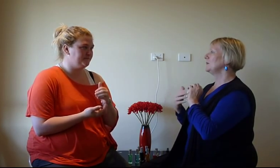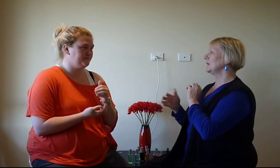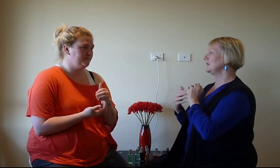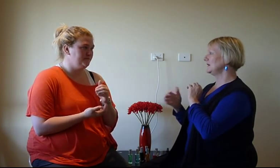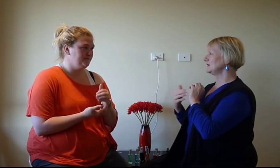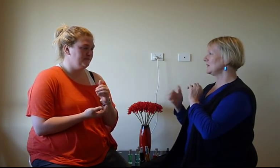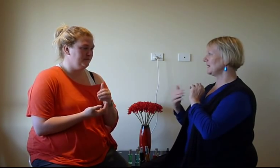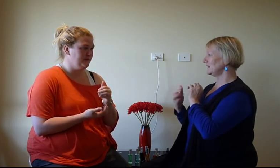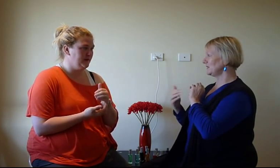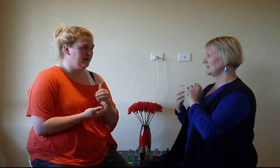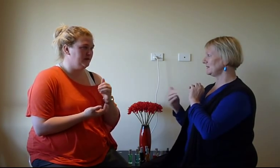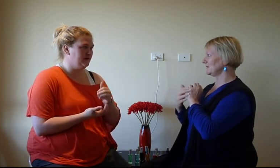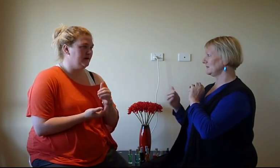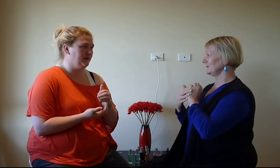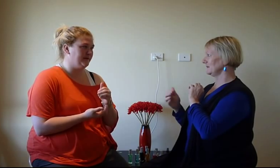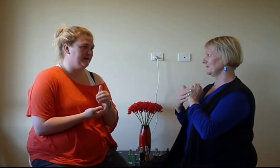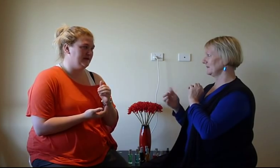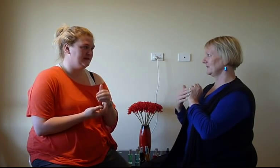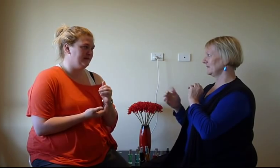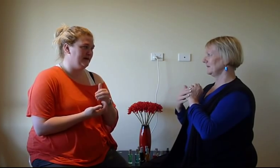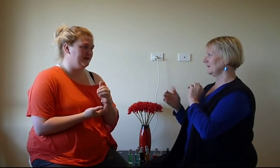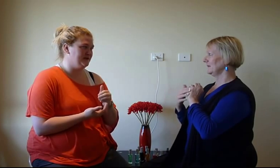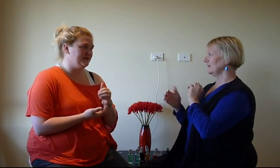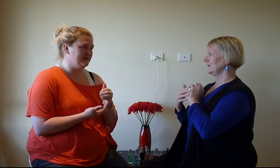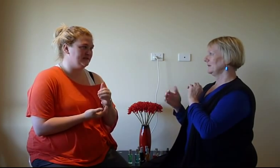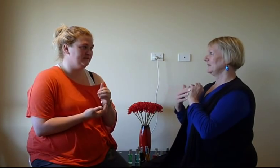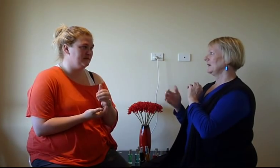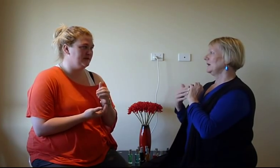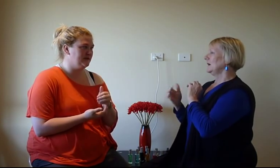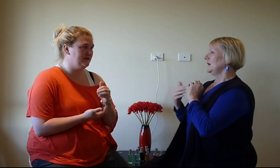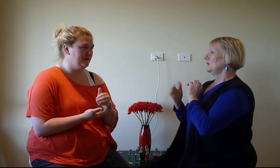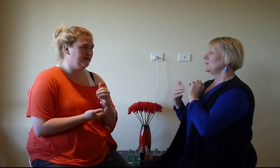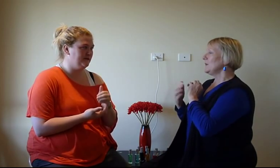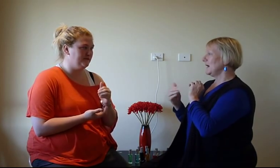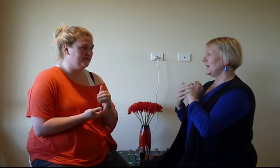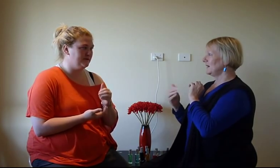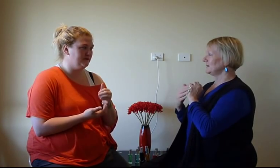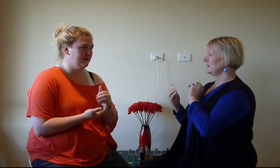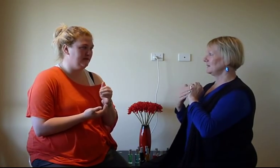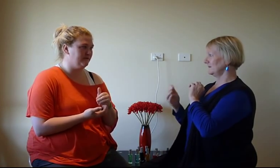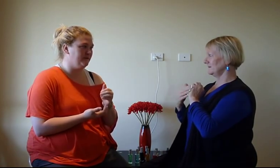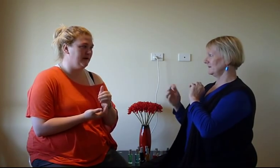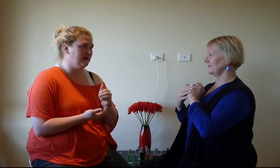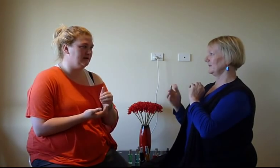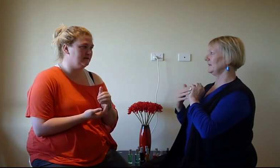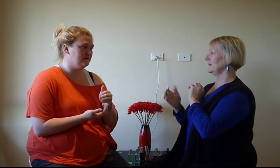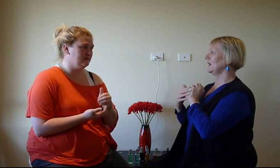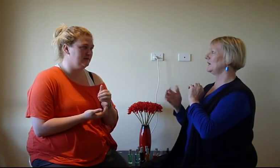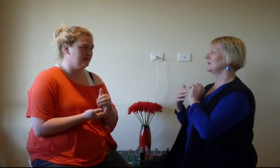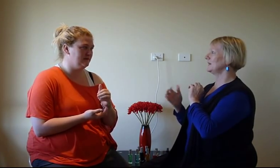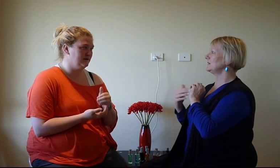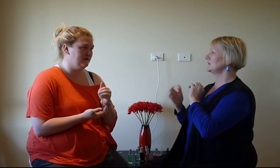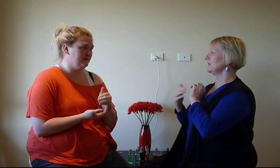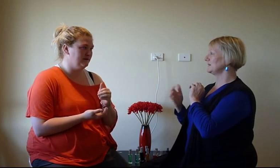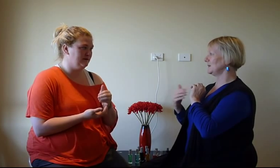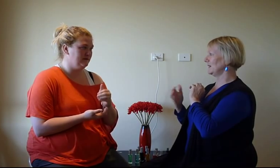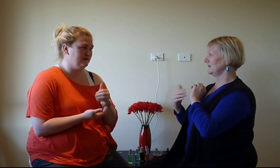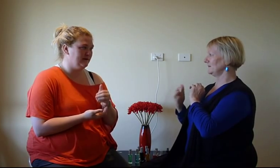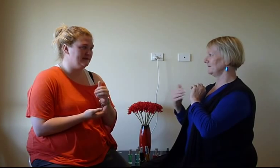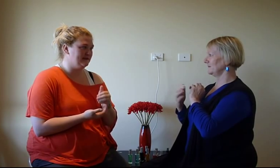breathe it into my energy system. I breathe it into my energy system. In through my heart. In through my heart. And I send it to my stomach. And I send